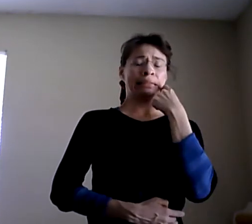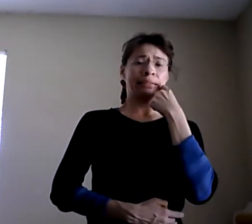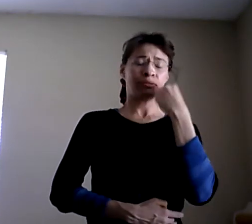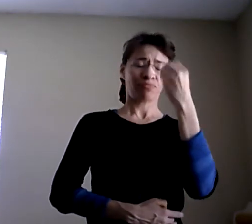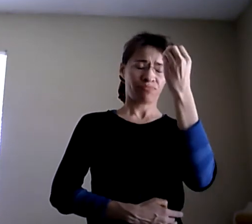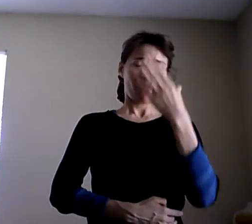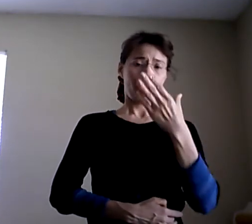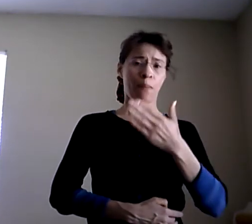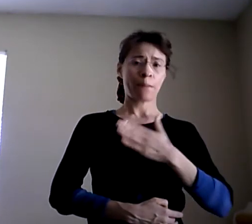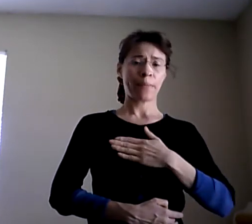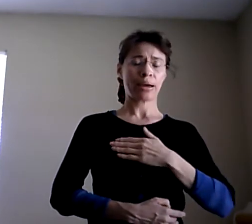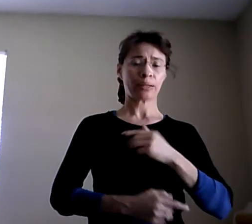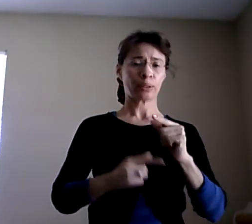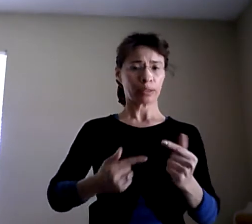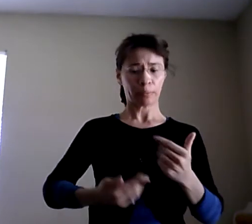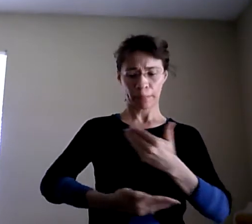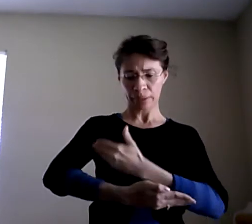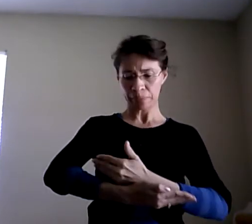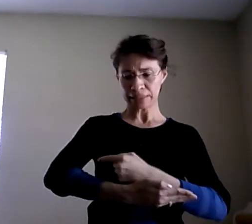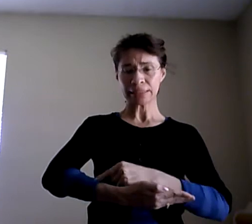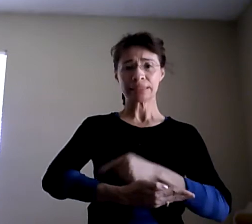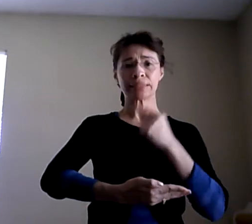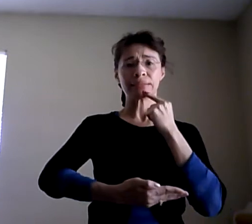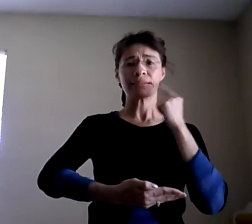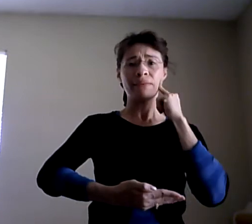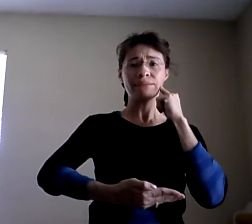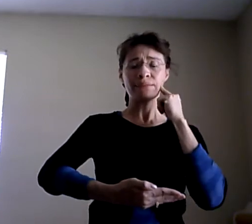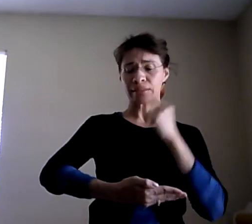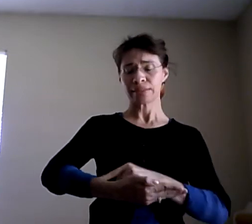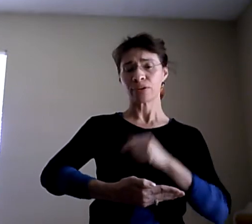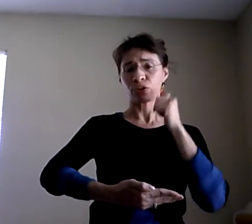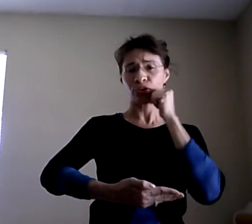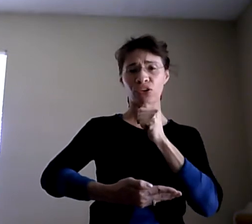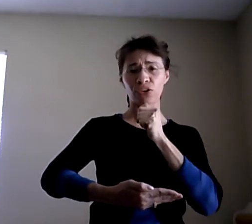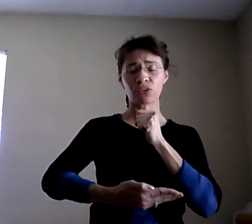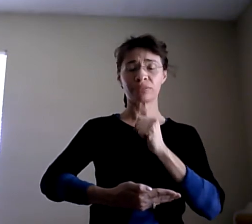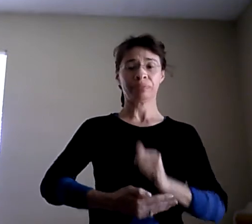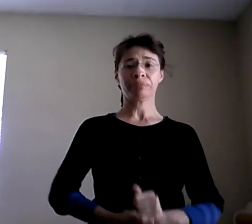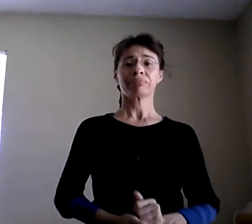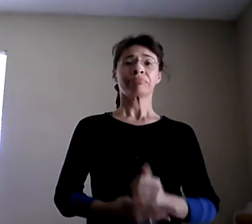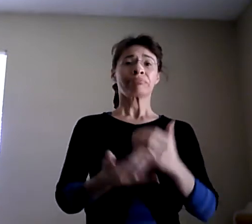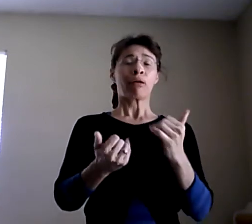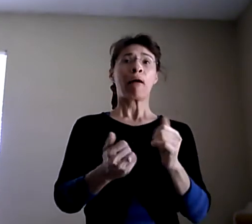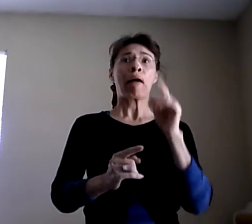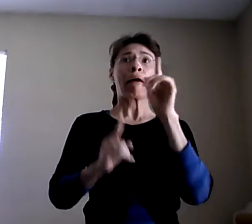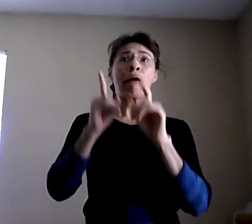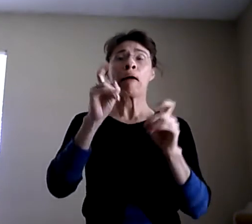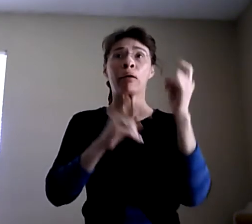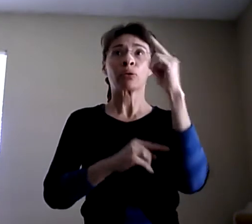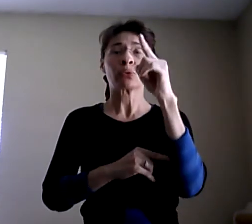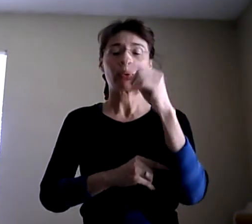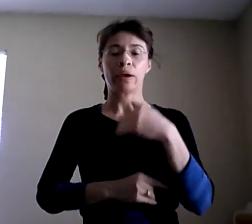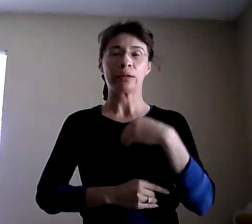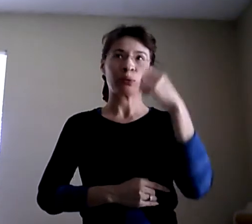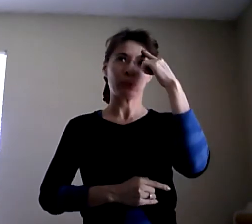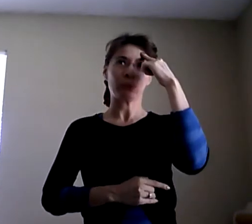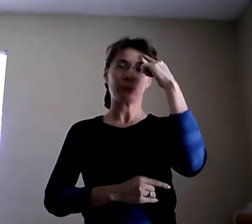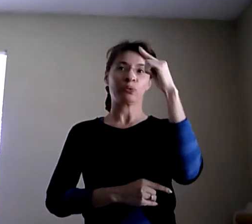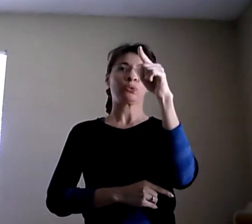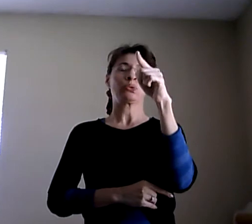is deaf. And I just have a lot of questions for you, because I know you are deaf also. And how does that